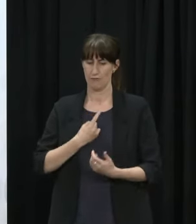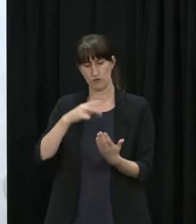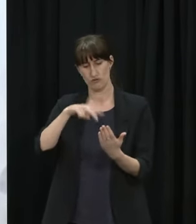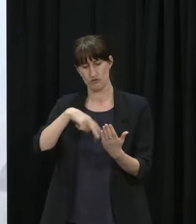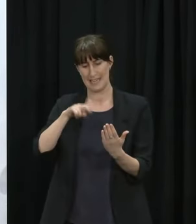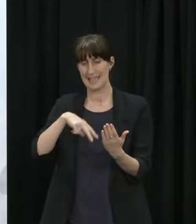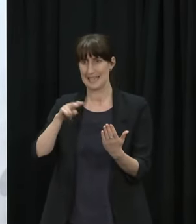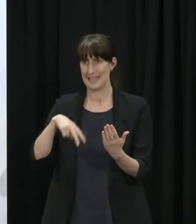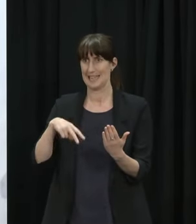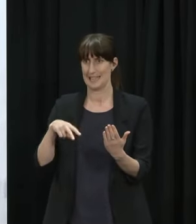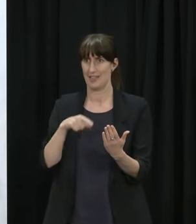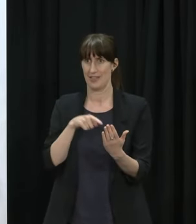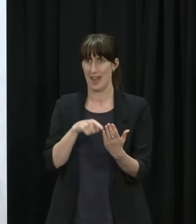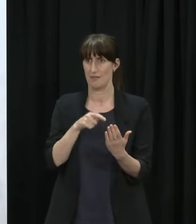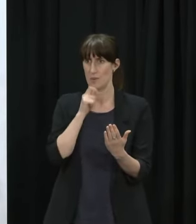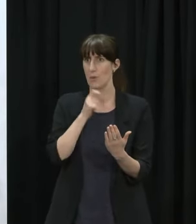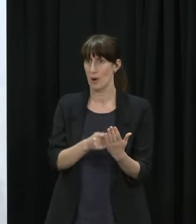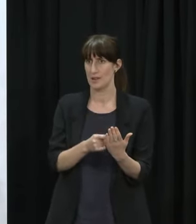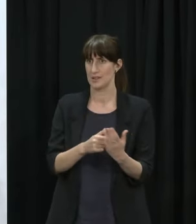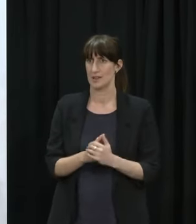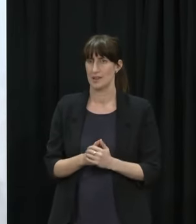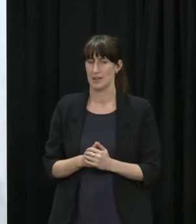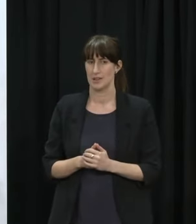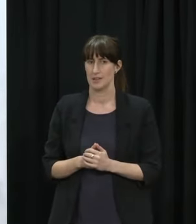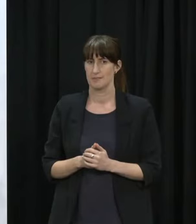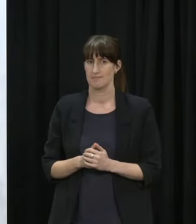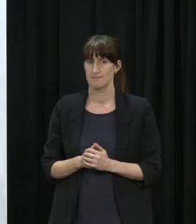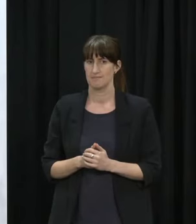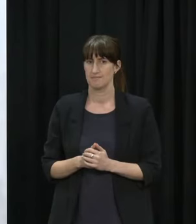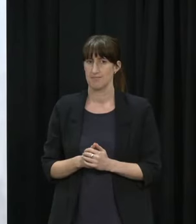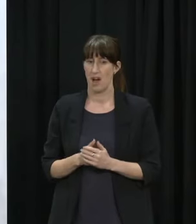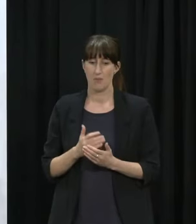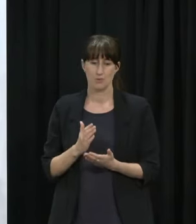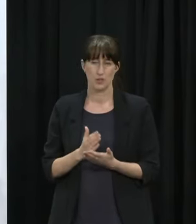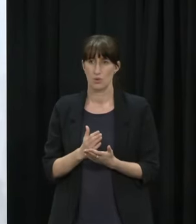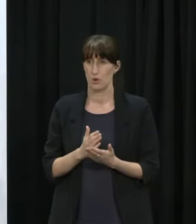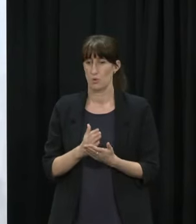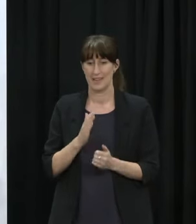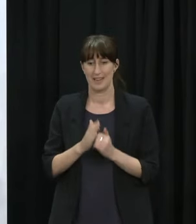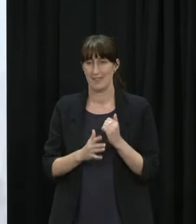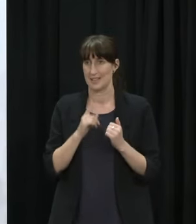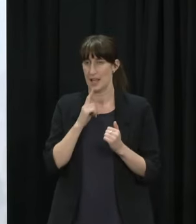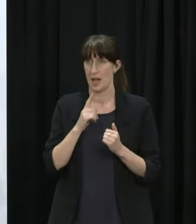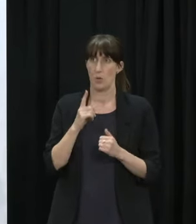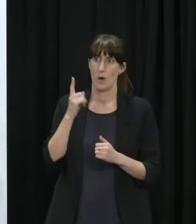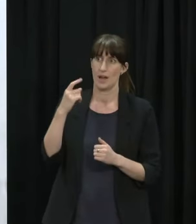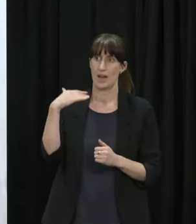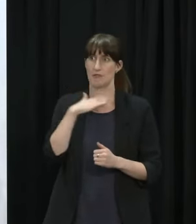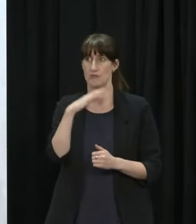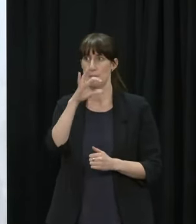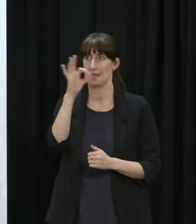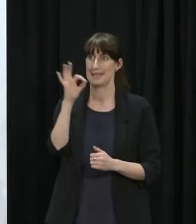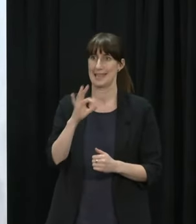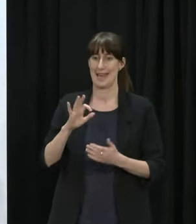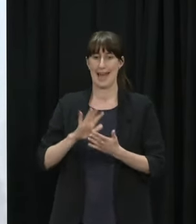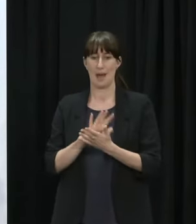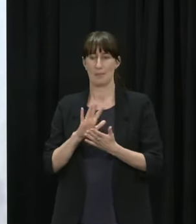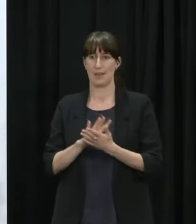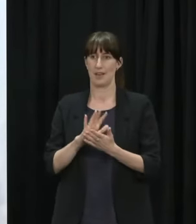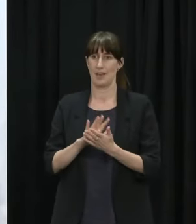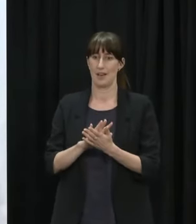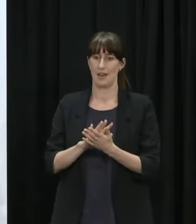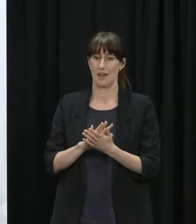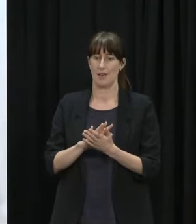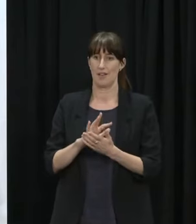I think there won't be a point where we say we're completely happy with the vaccination rollout for Māori we're going to keep pushing